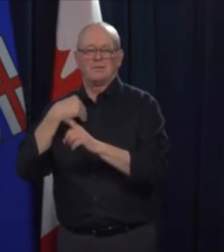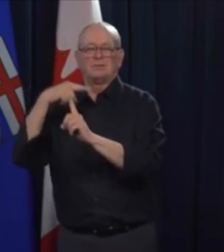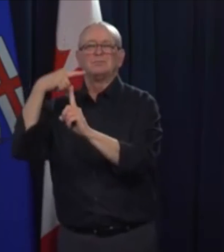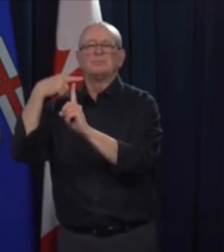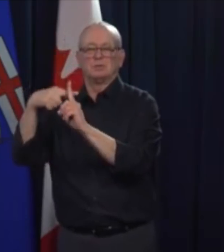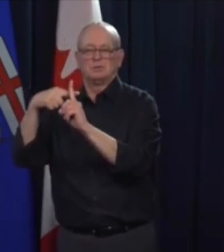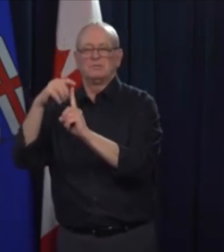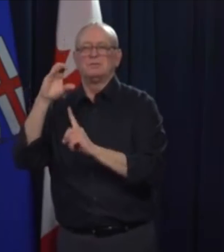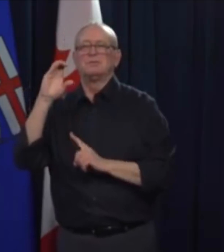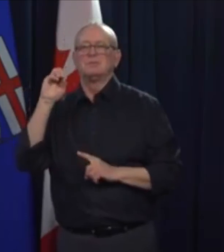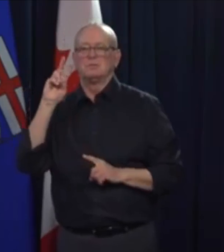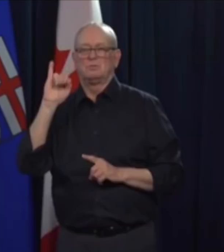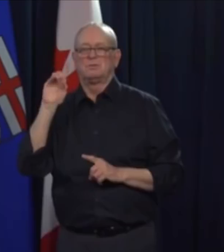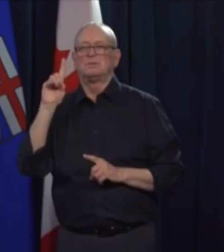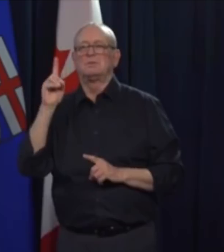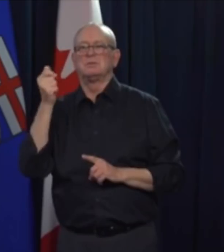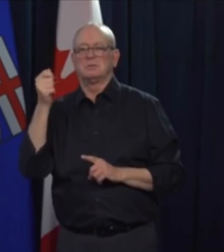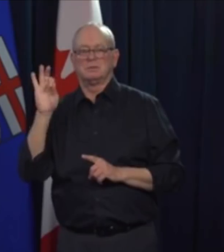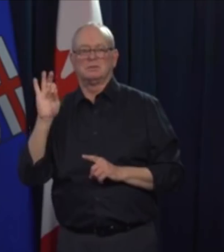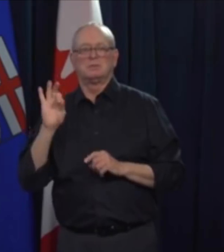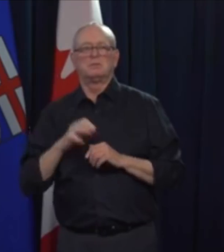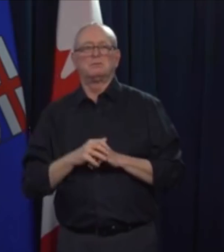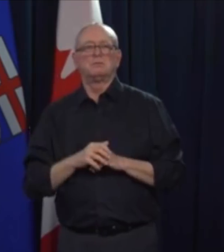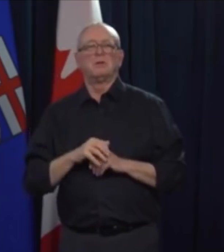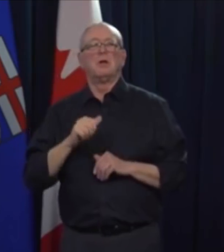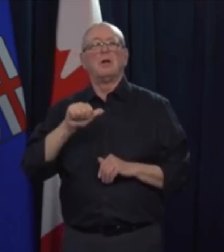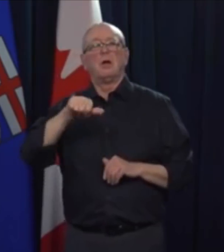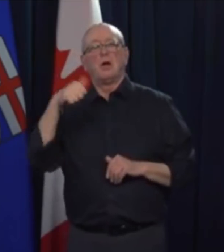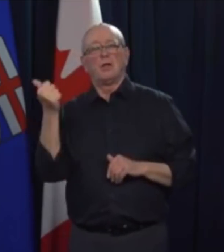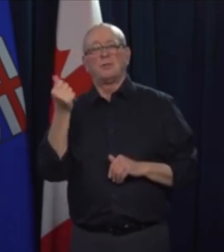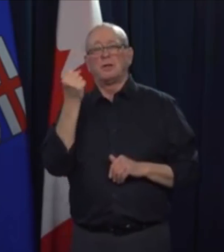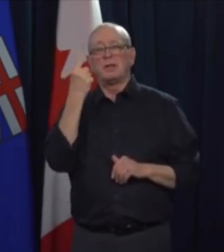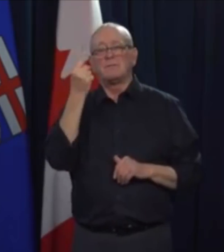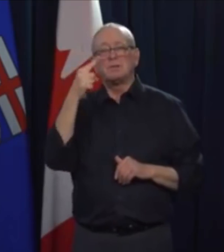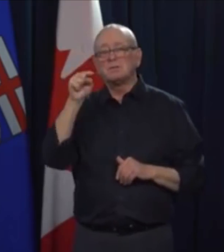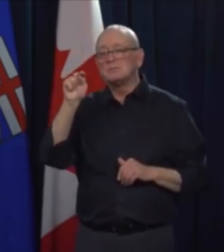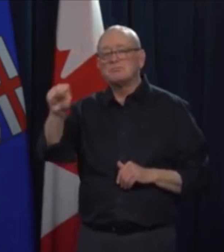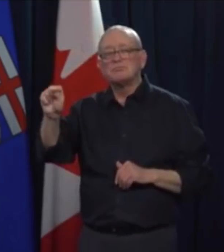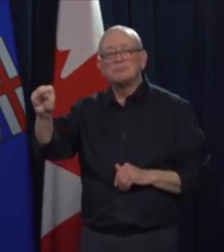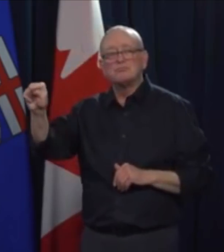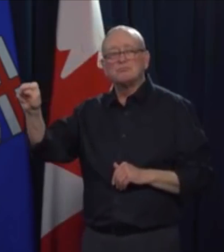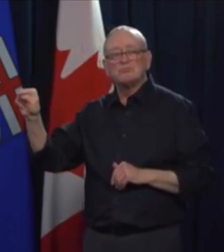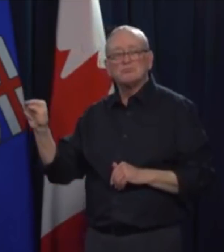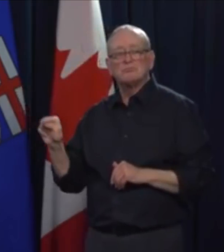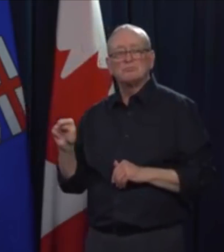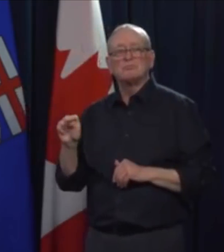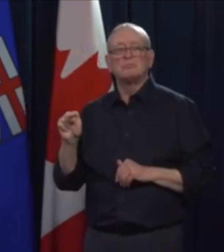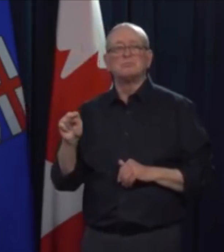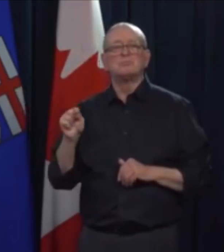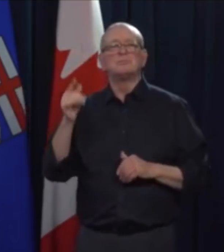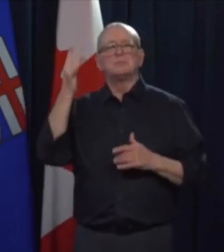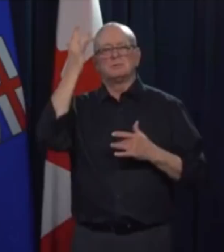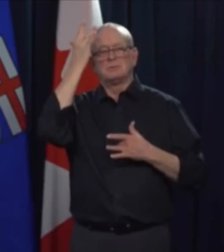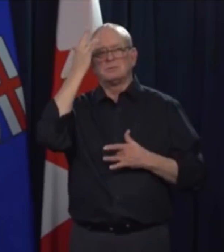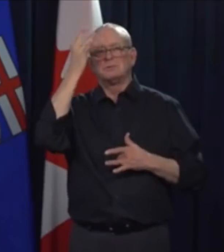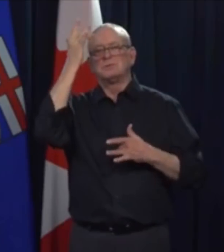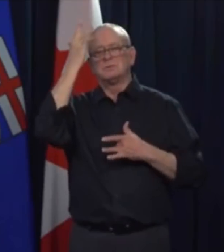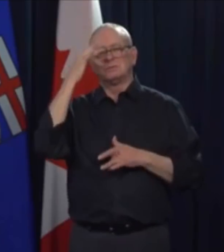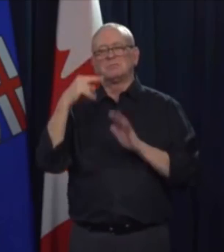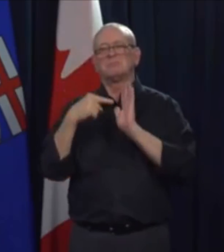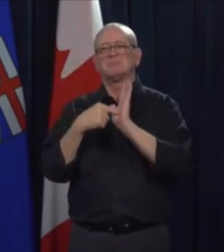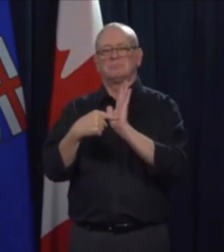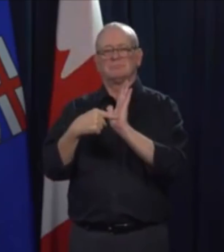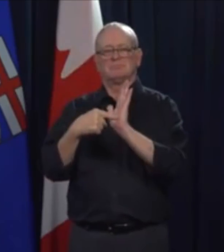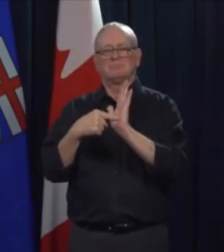determine the source of the infection. Of the two other residents confirmed to have COVID-19, both are in stable